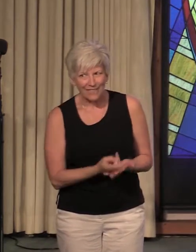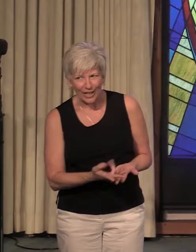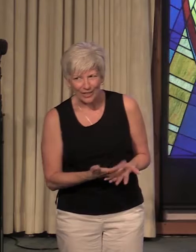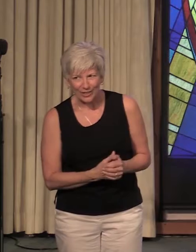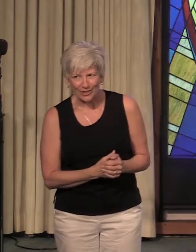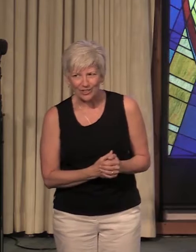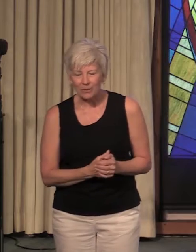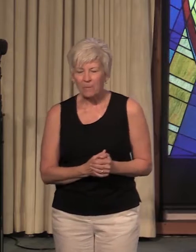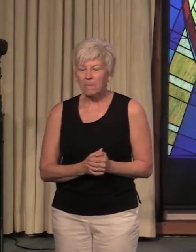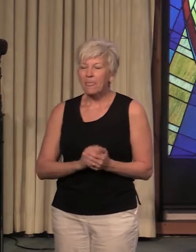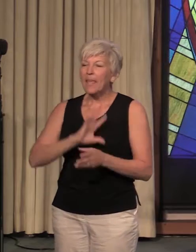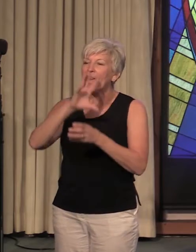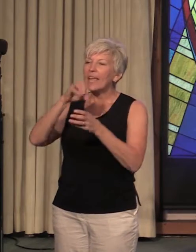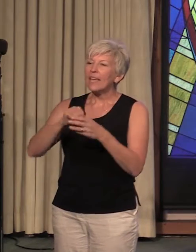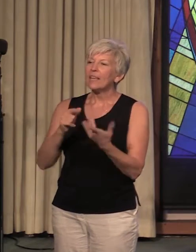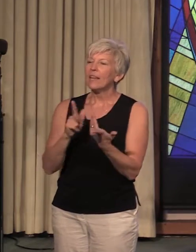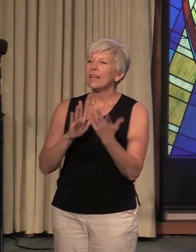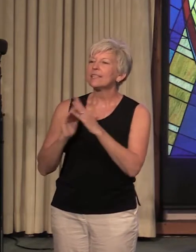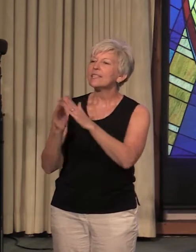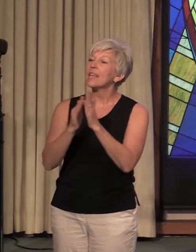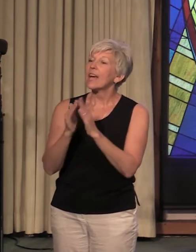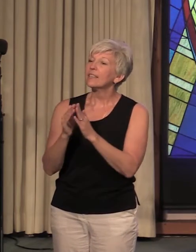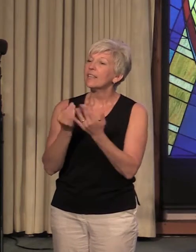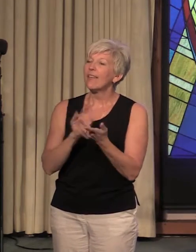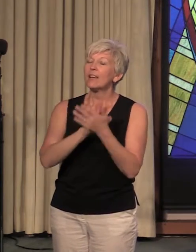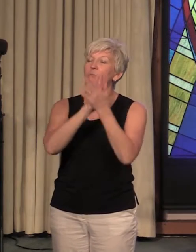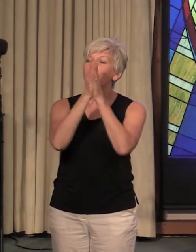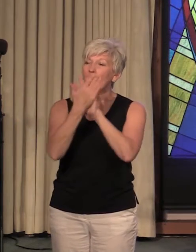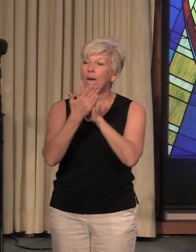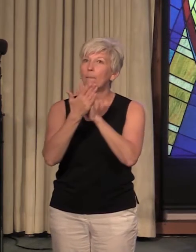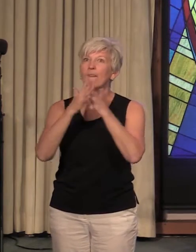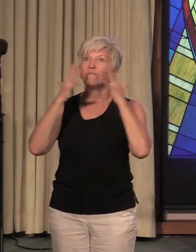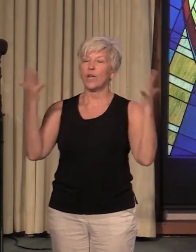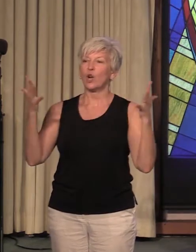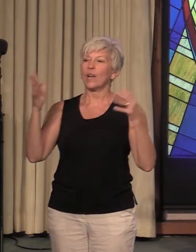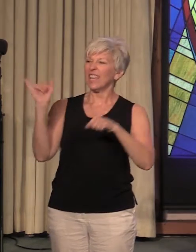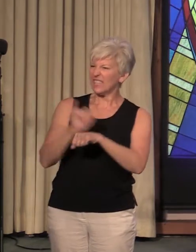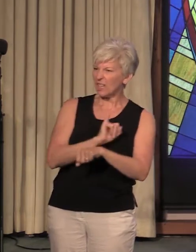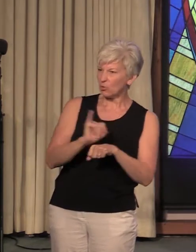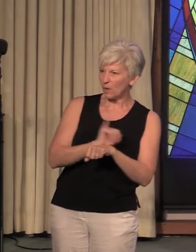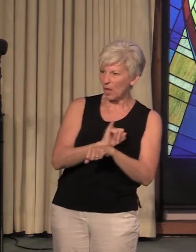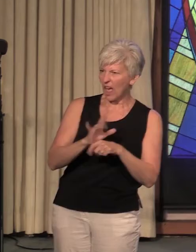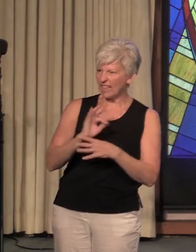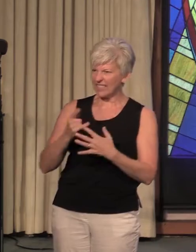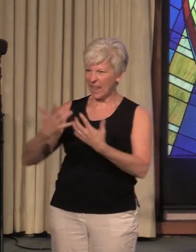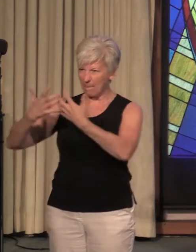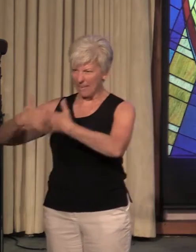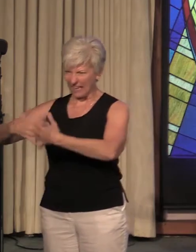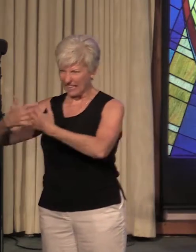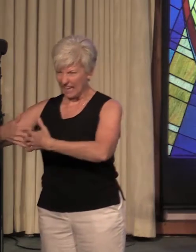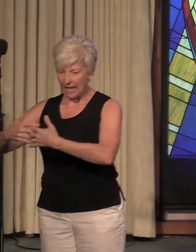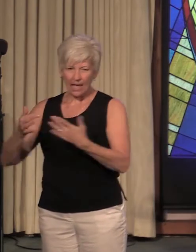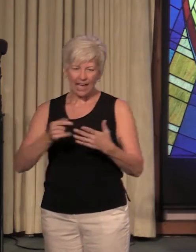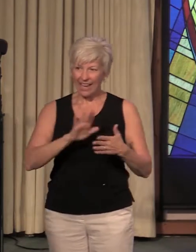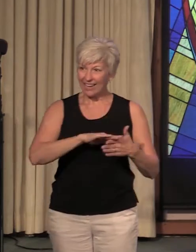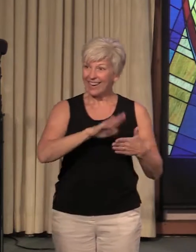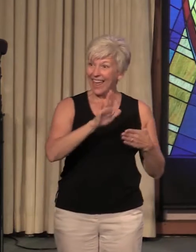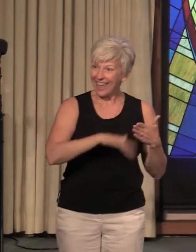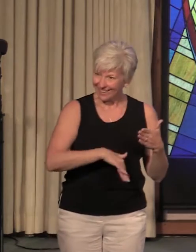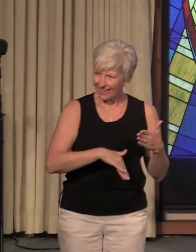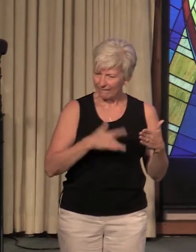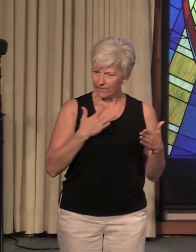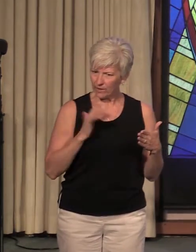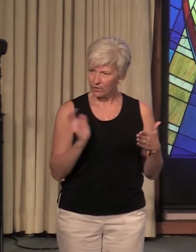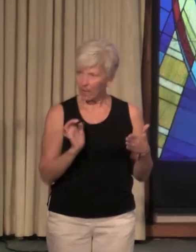In a society that has become very industrialized and mechanistic, an ending sort of feels like, the machine